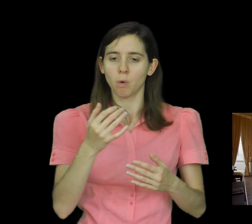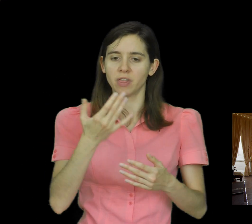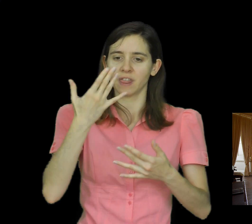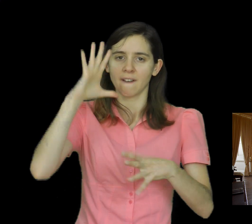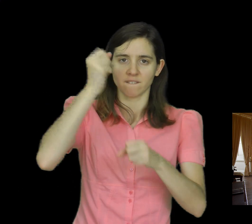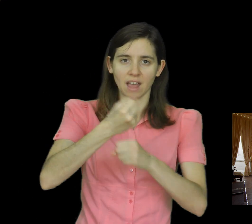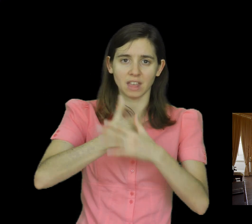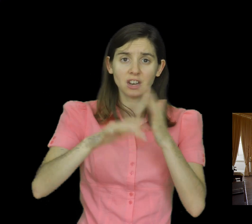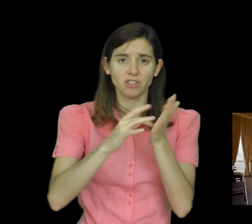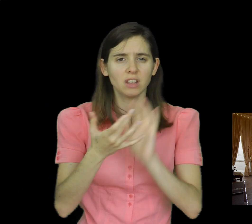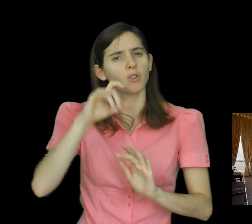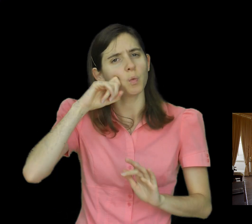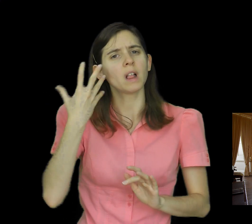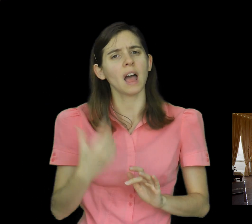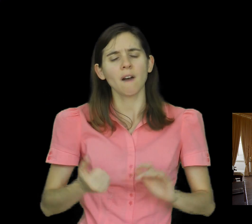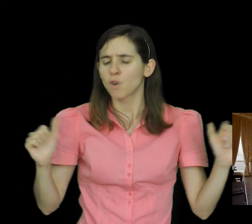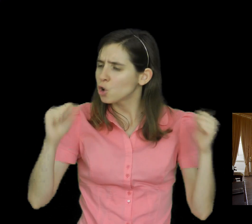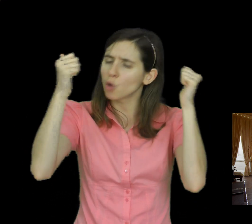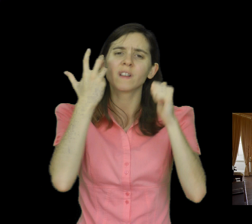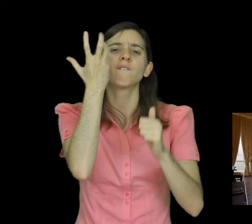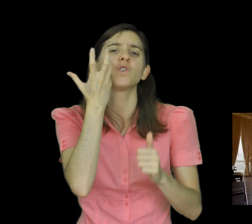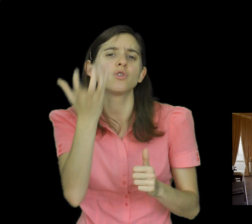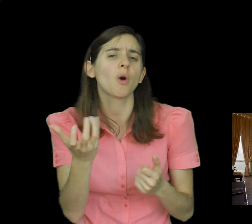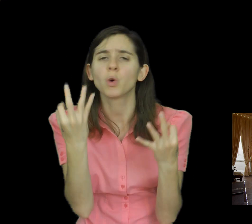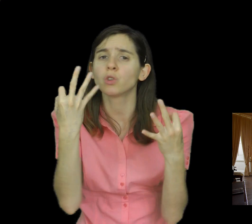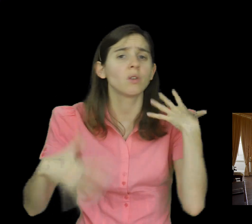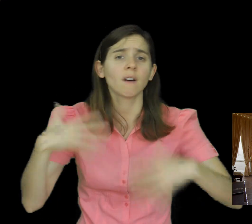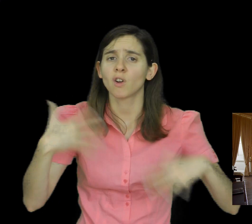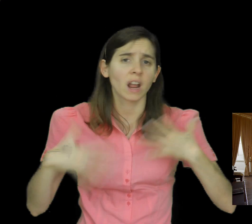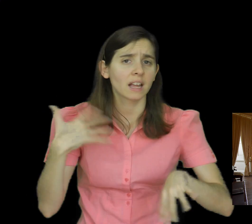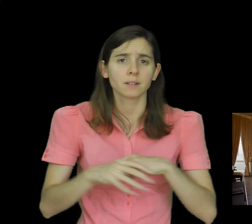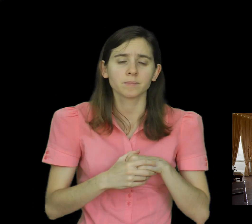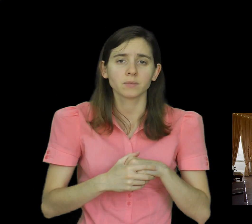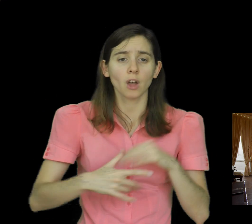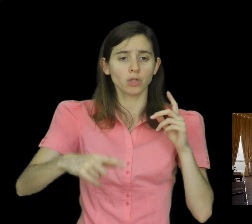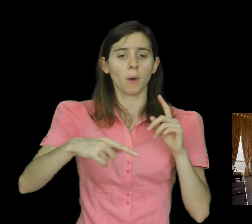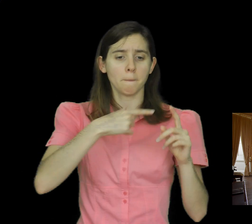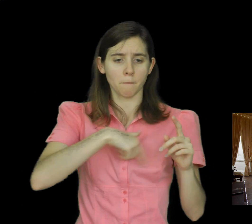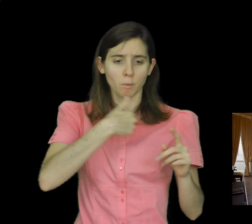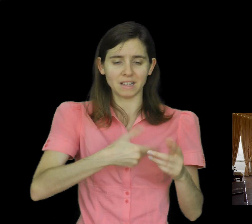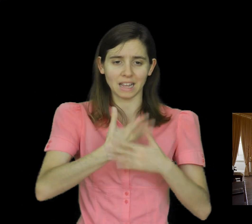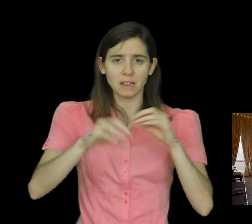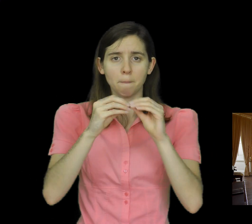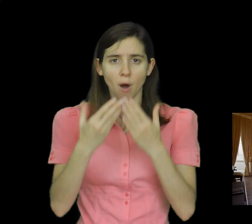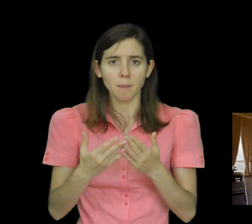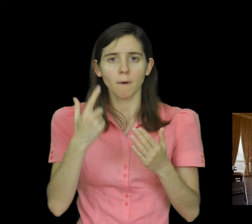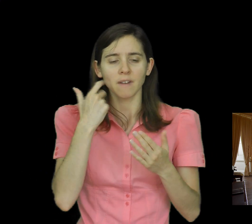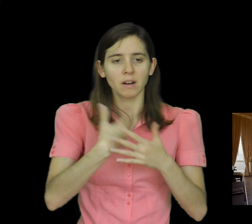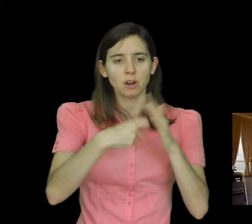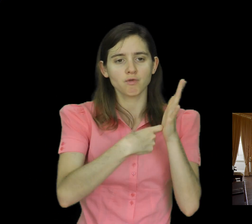glorious future completely free from all suffering. The promise of the Bible found in Revelation chapter 21